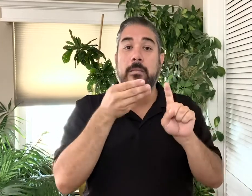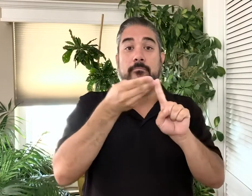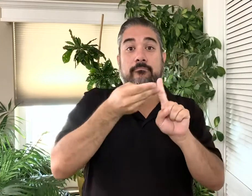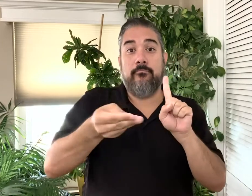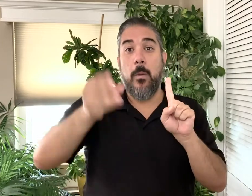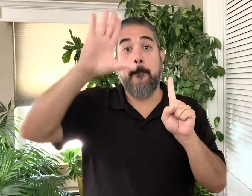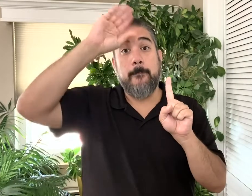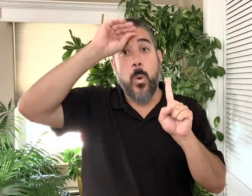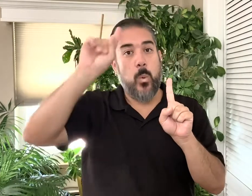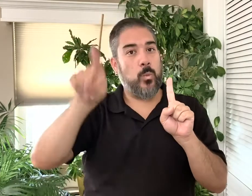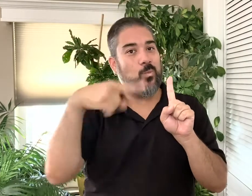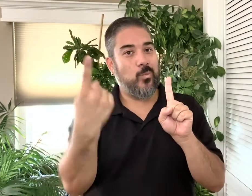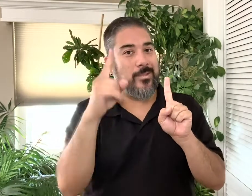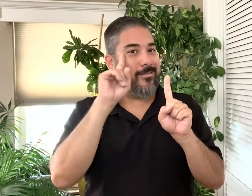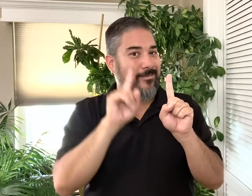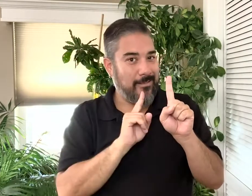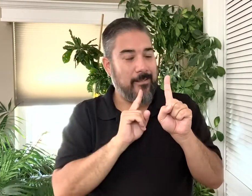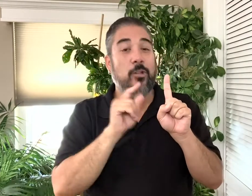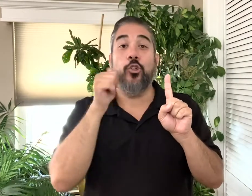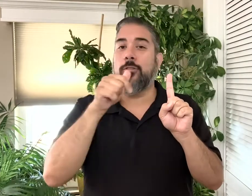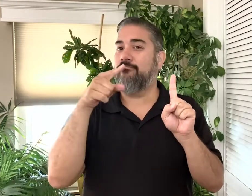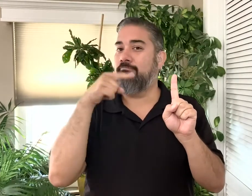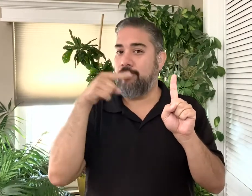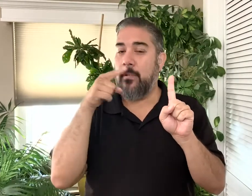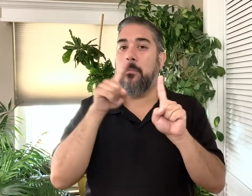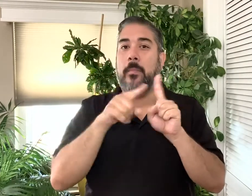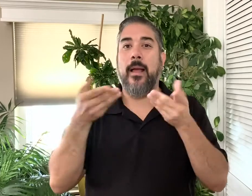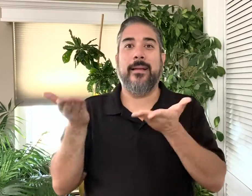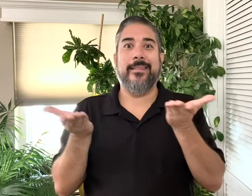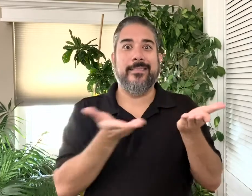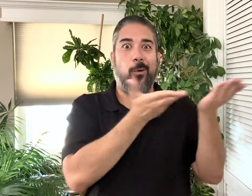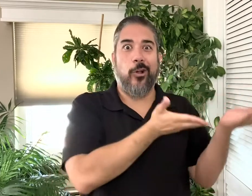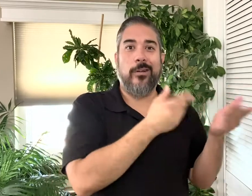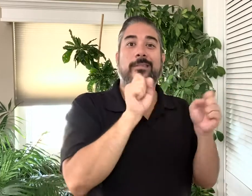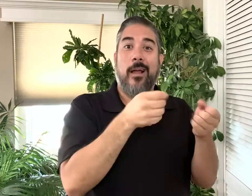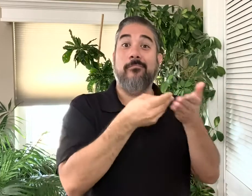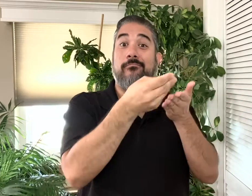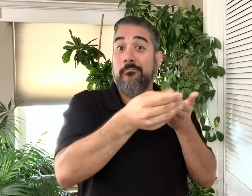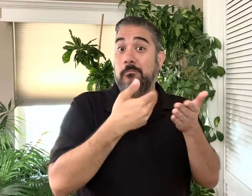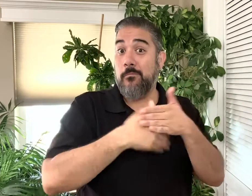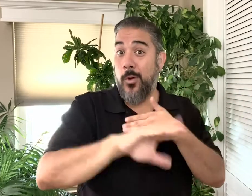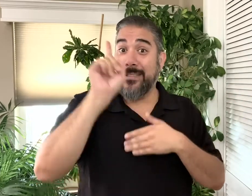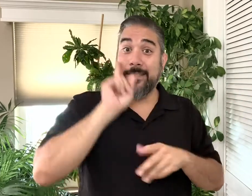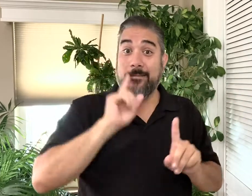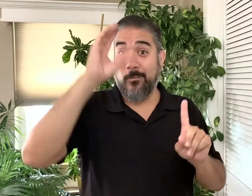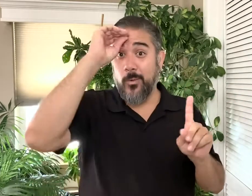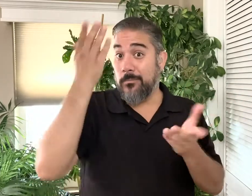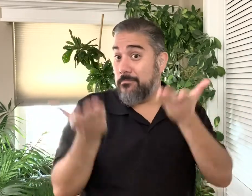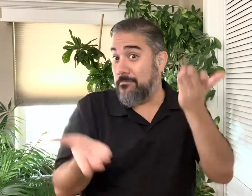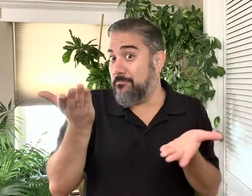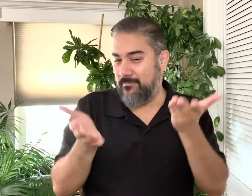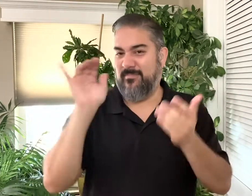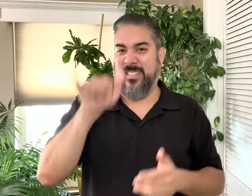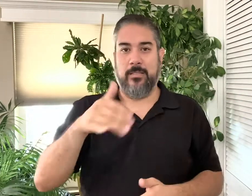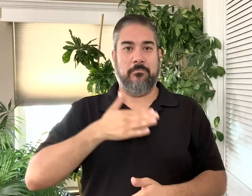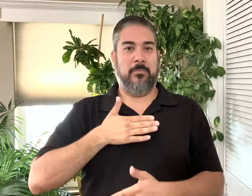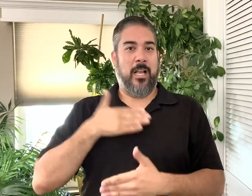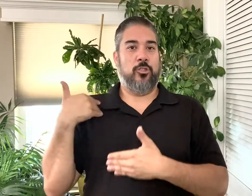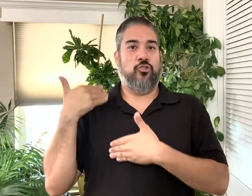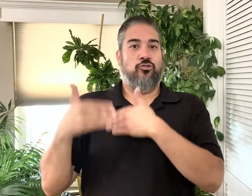passed on to the boy and that leads to deafness. It can be passed on to a female child, but she will not be deaf, but she